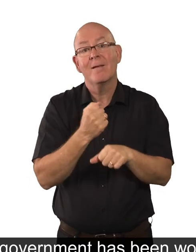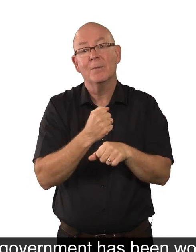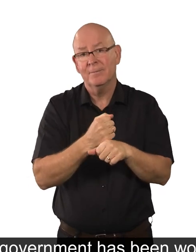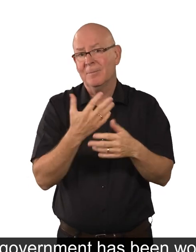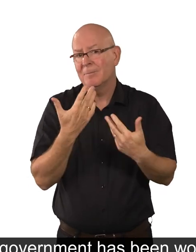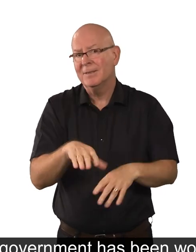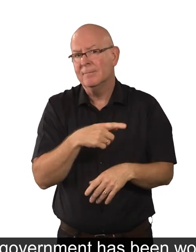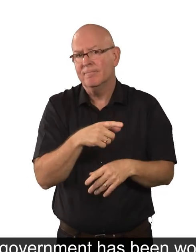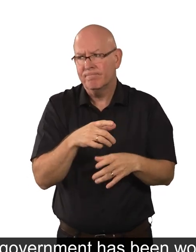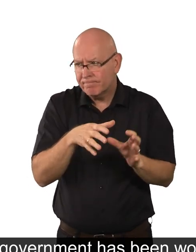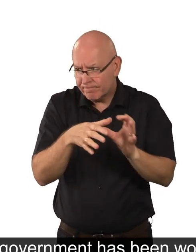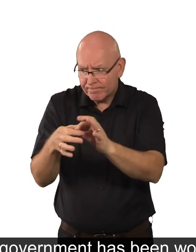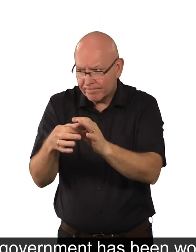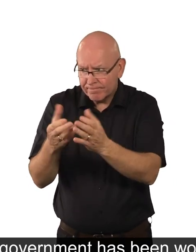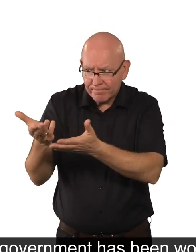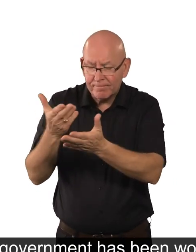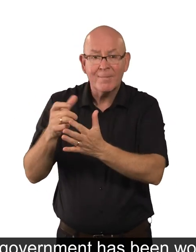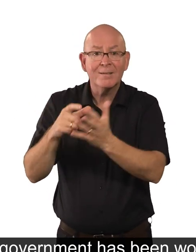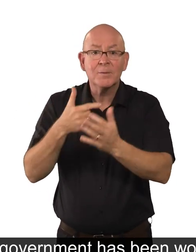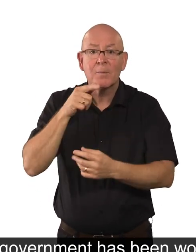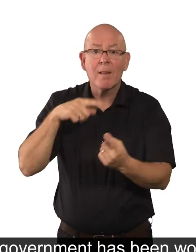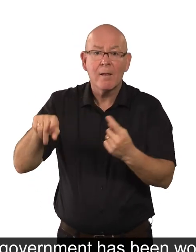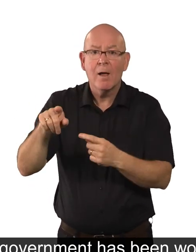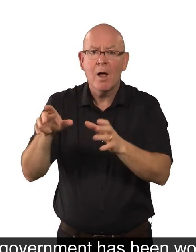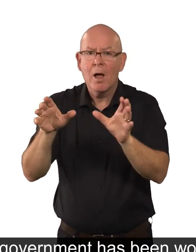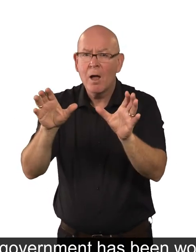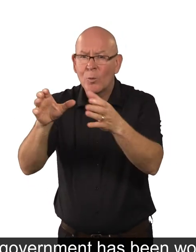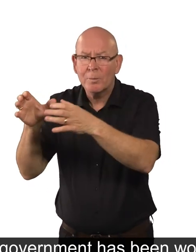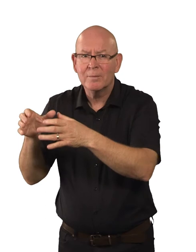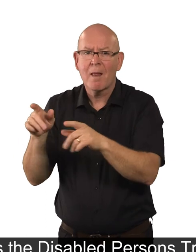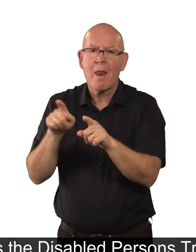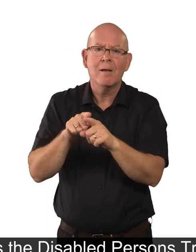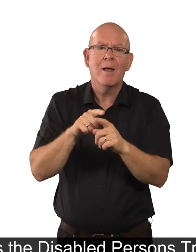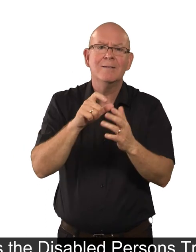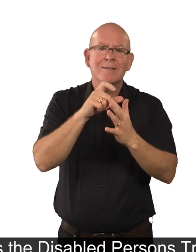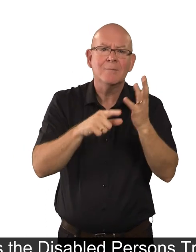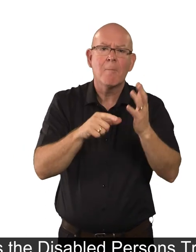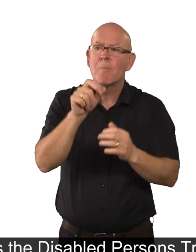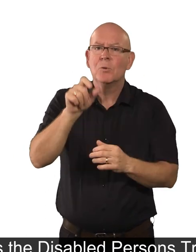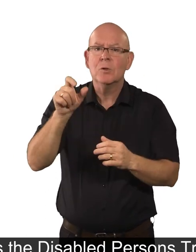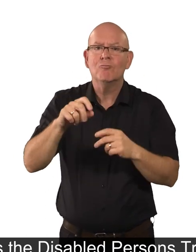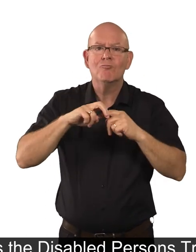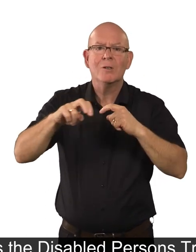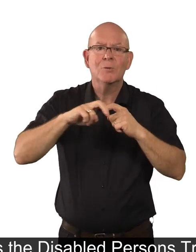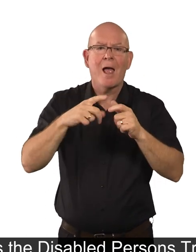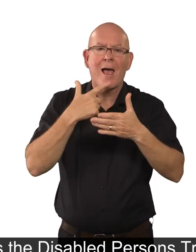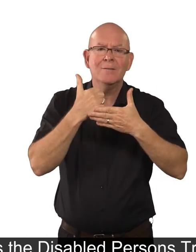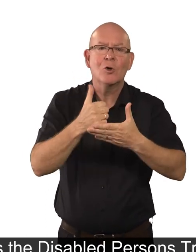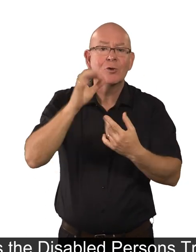The Government has been working with disabled people, and groups such as the Disabled Persons Transport